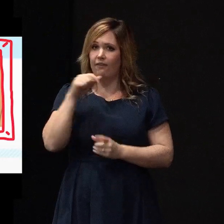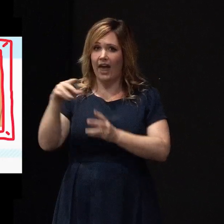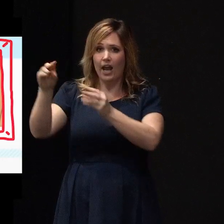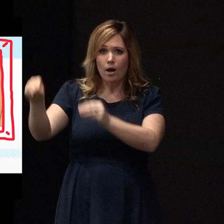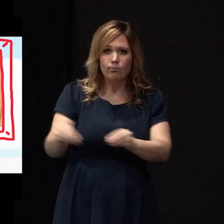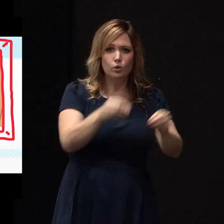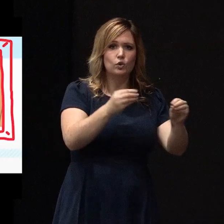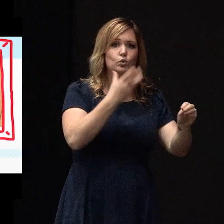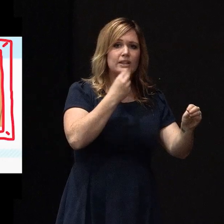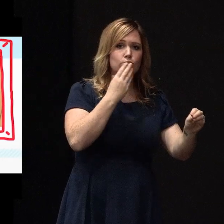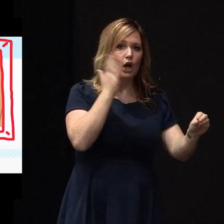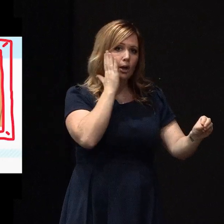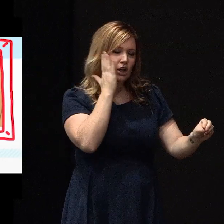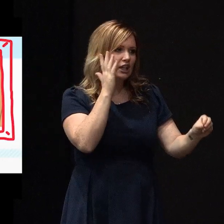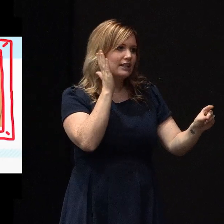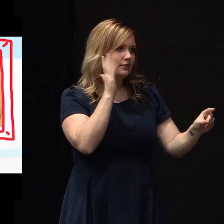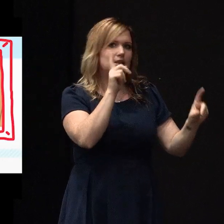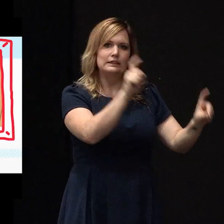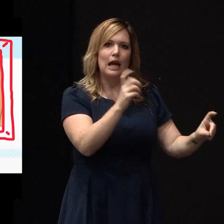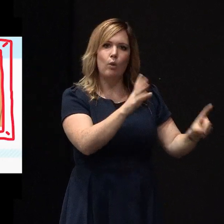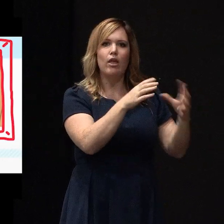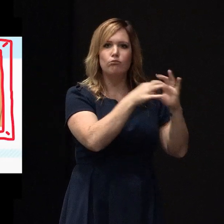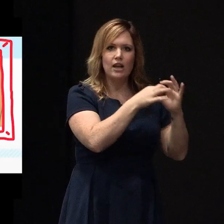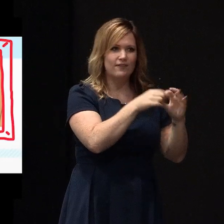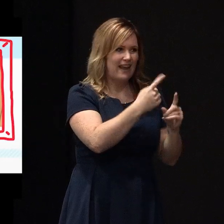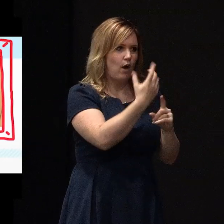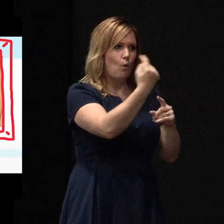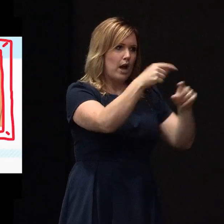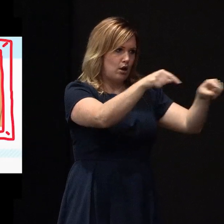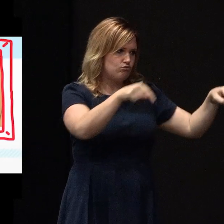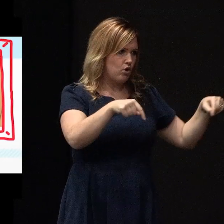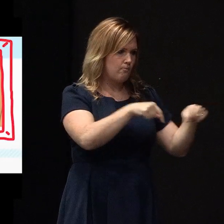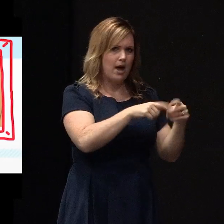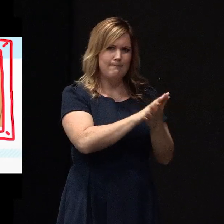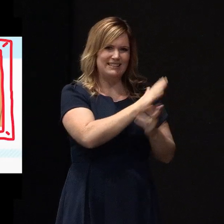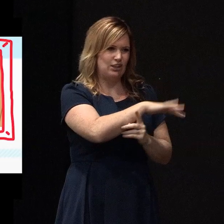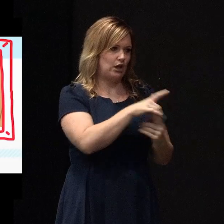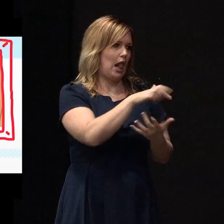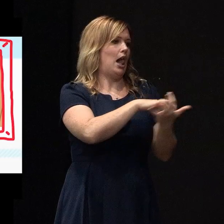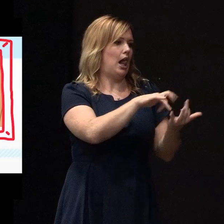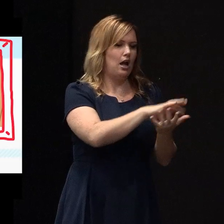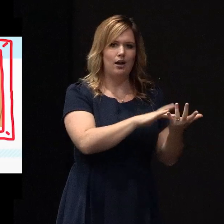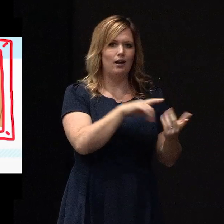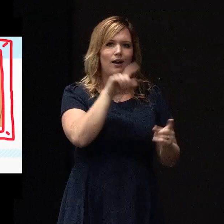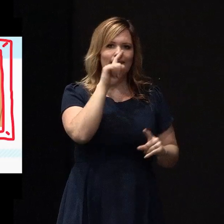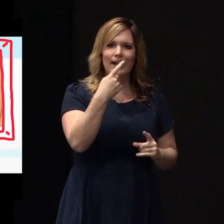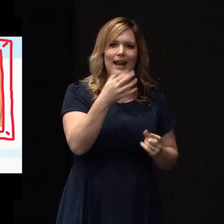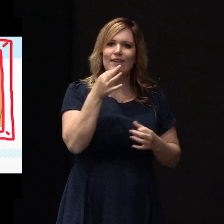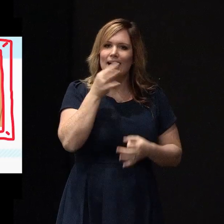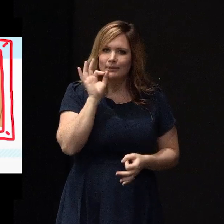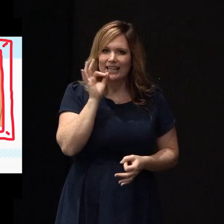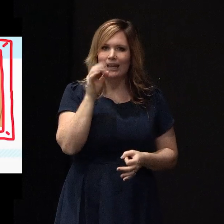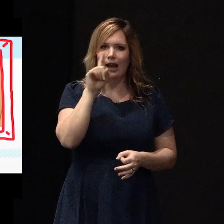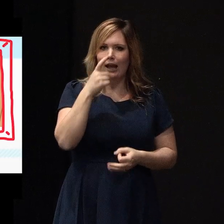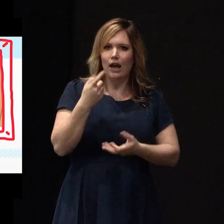maybe staying with relatives where they're living in one room and that's gone. But they'll be improvising so much they mightn't realise it.